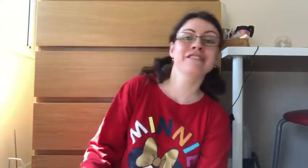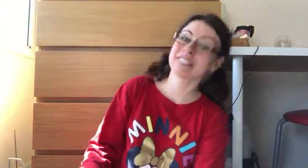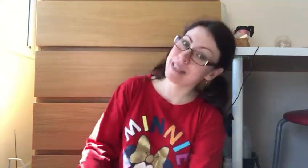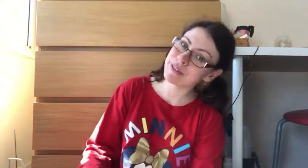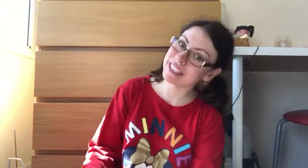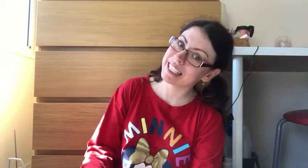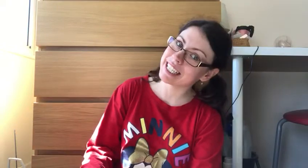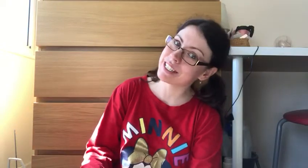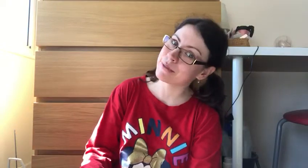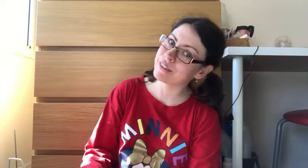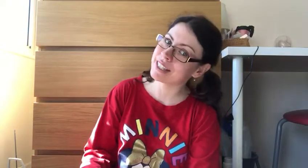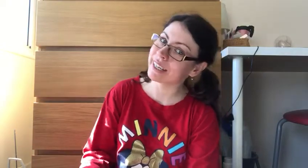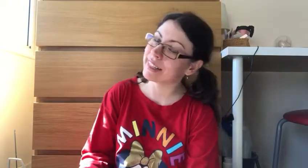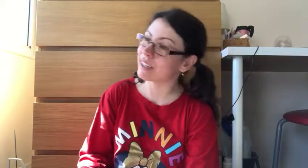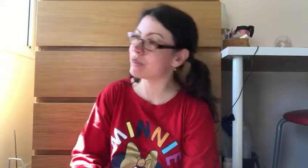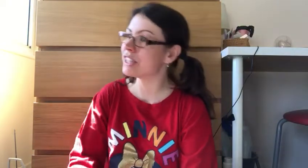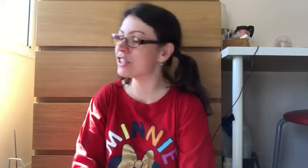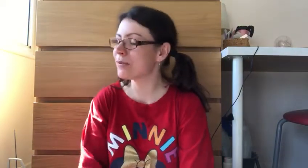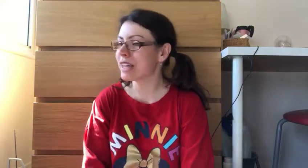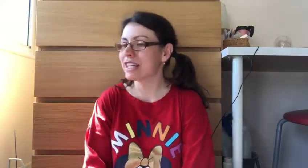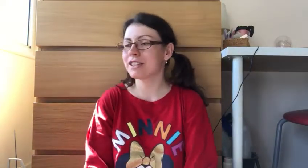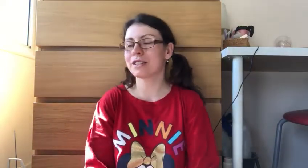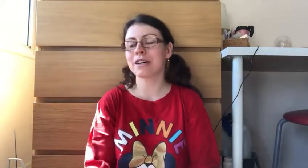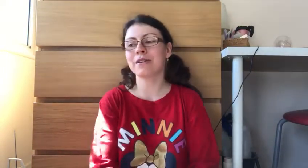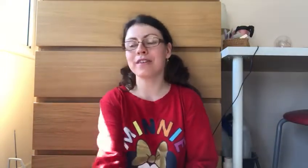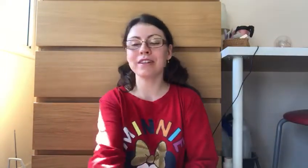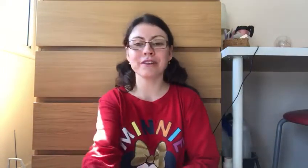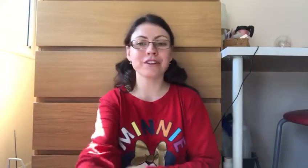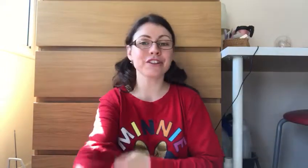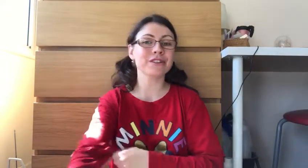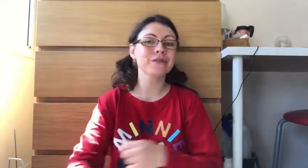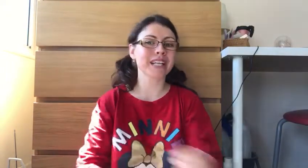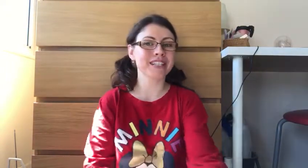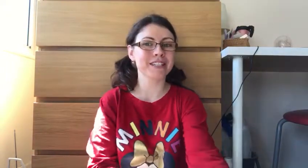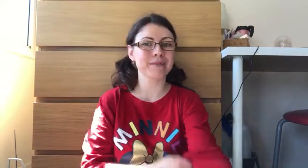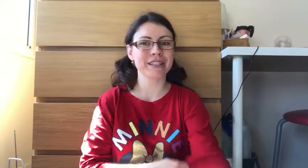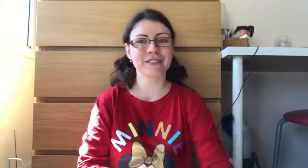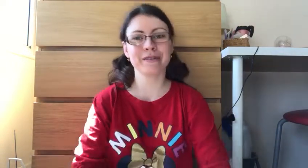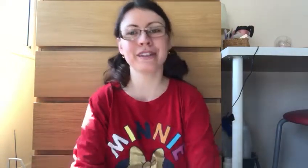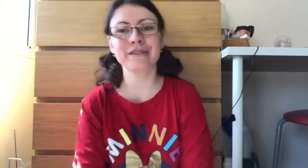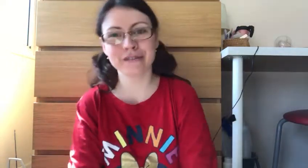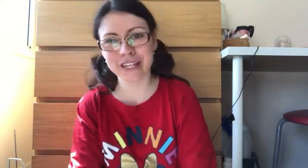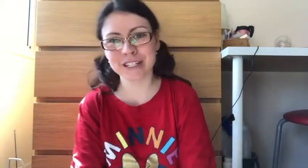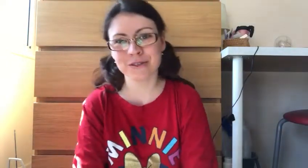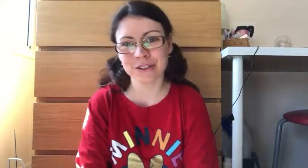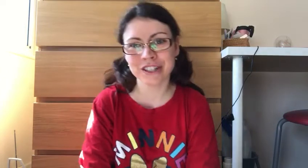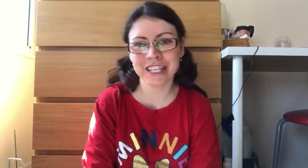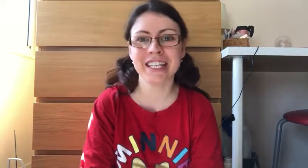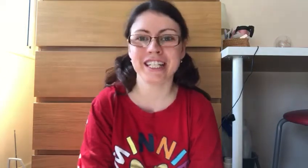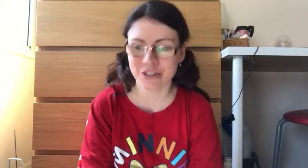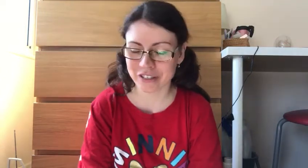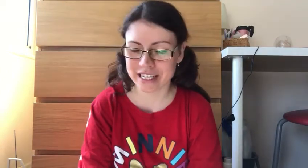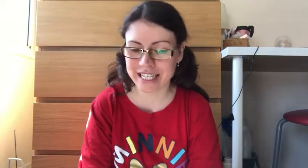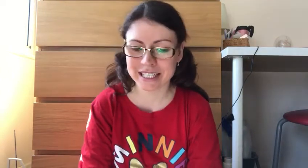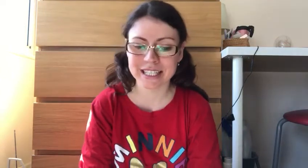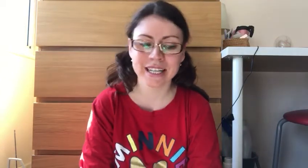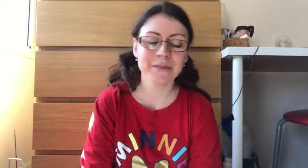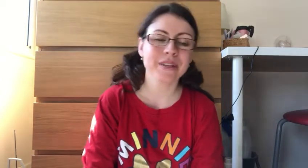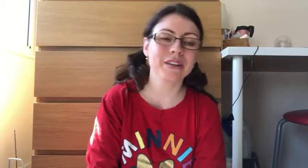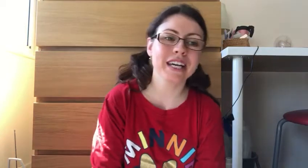reception classes with the sign language so even if you're not in those classes please feel free to join in and join us. Okay